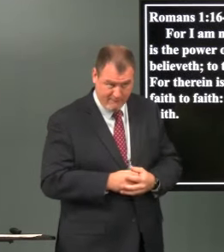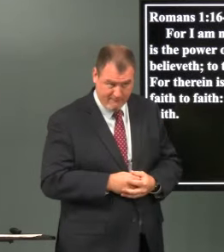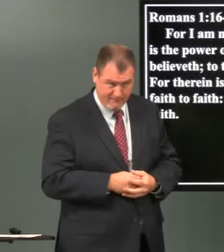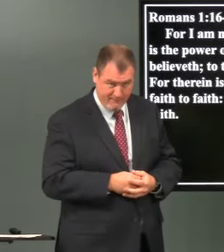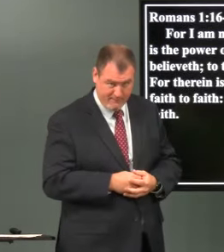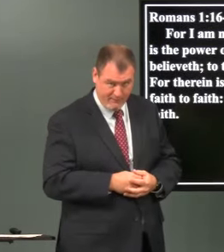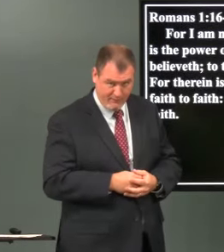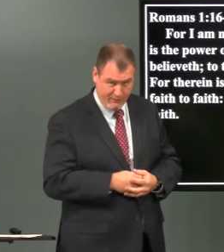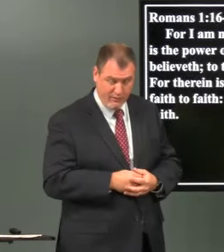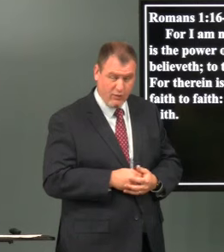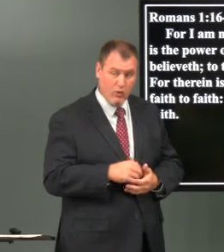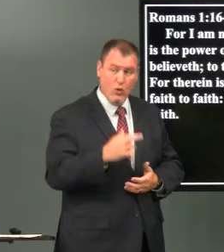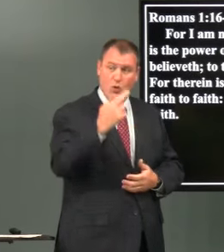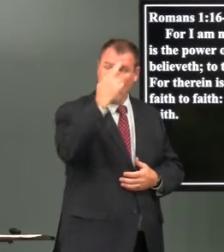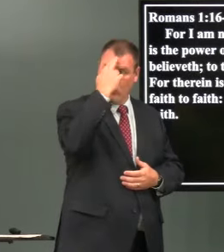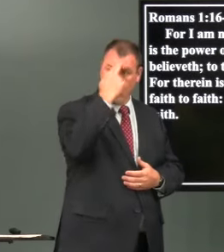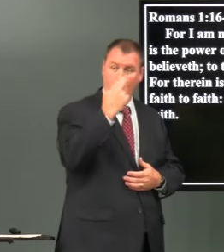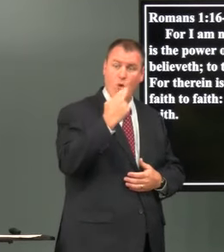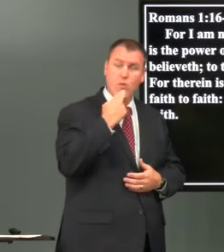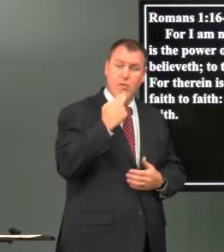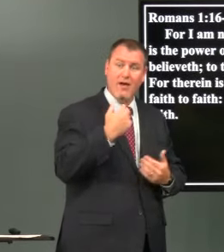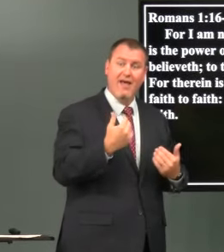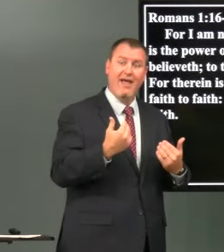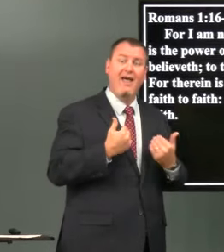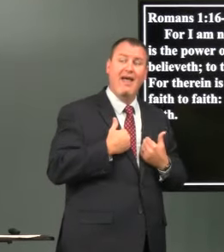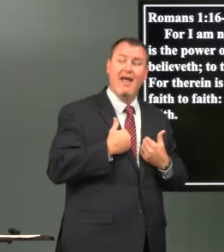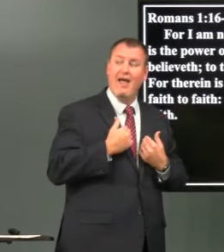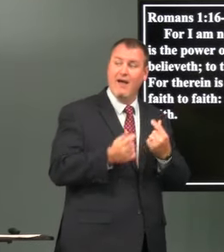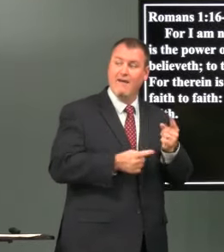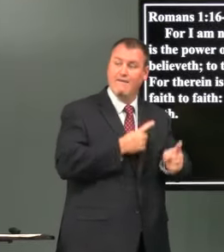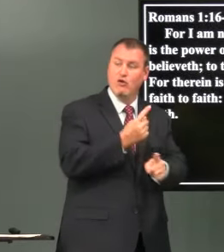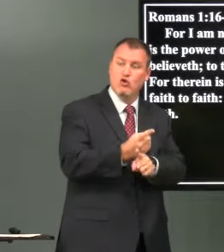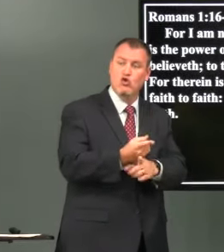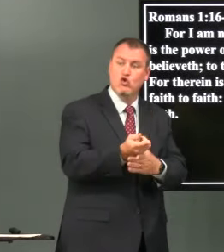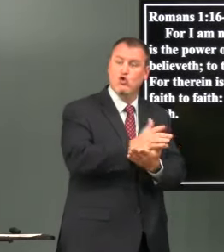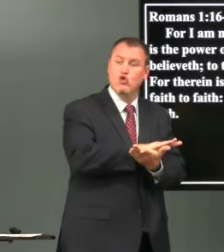ask again do Romans have righteousness